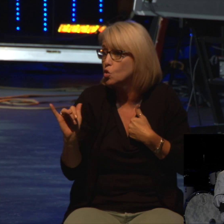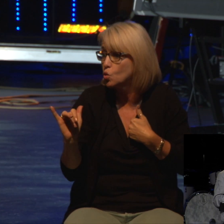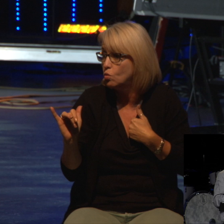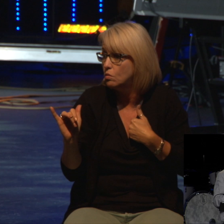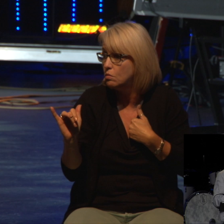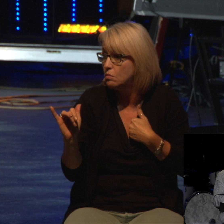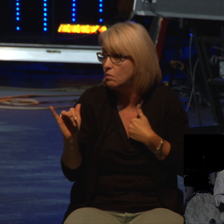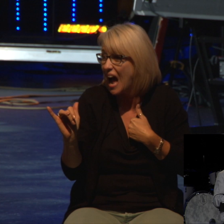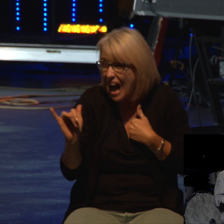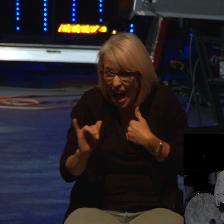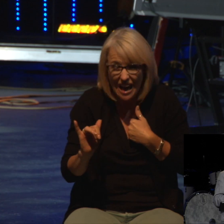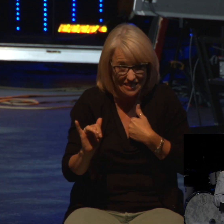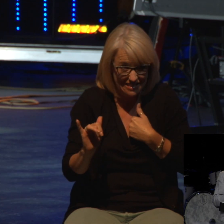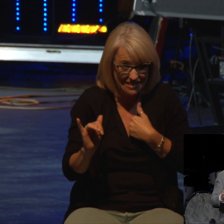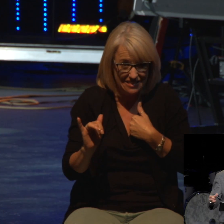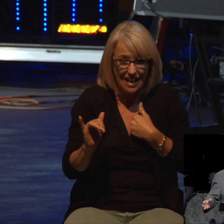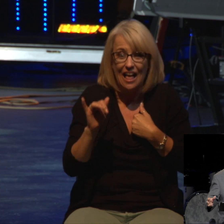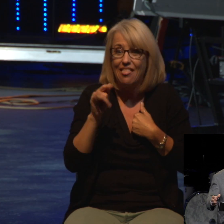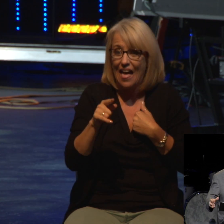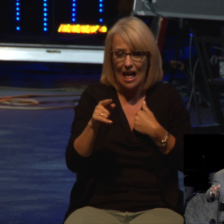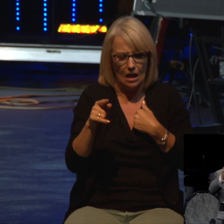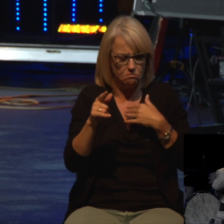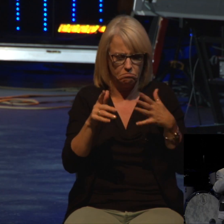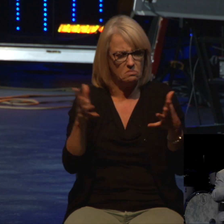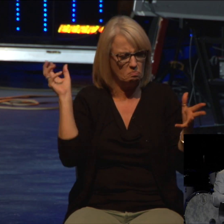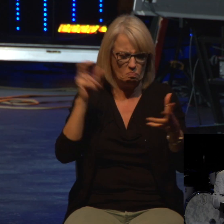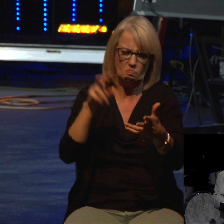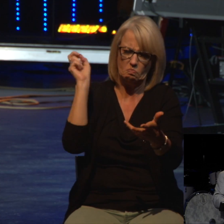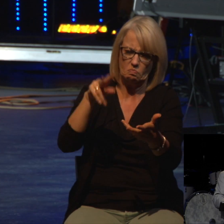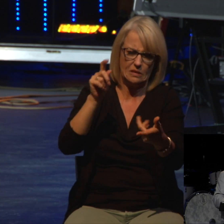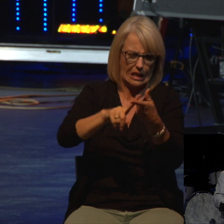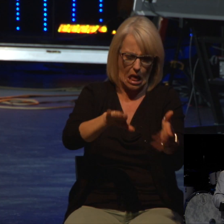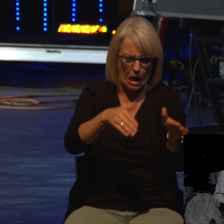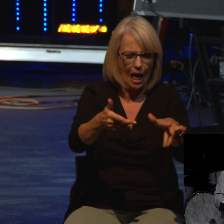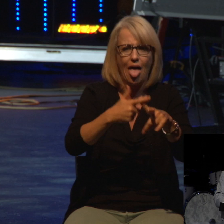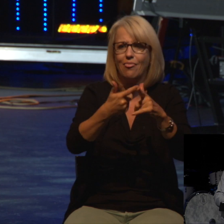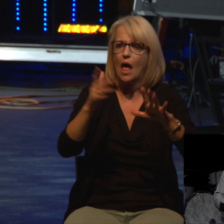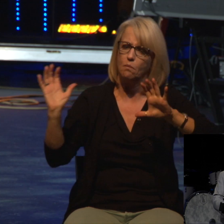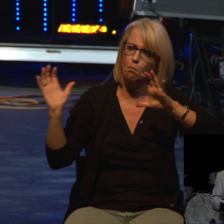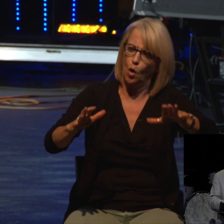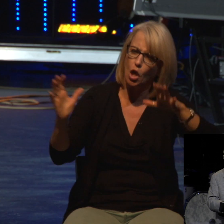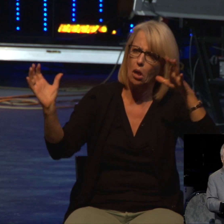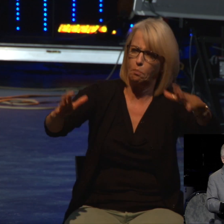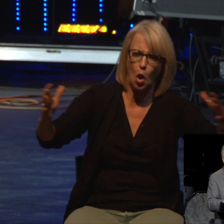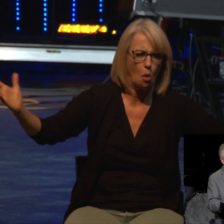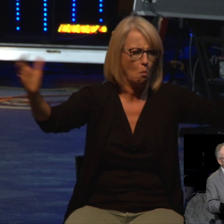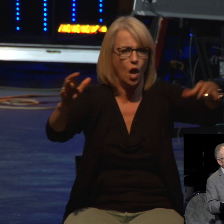And they left them in a valley and piled stones over them. And that pile of stones became